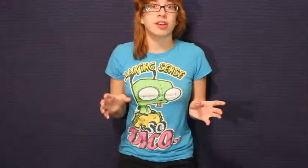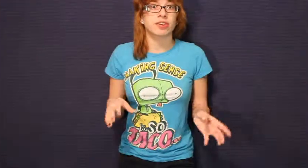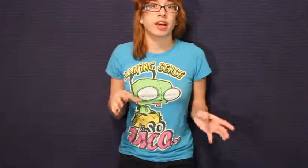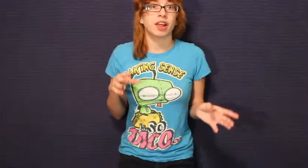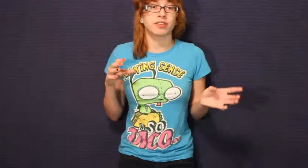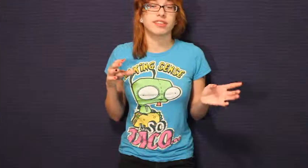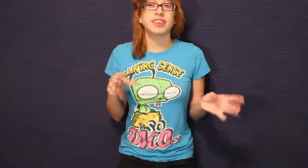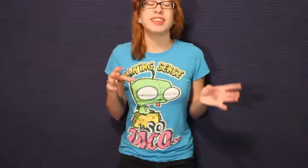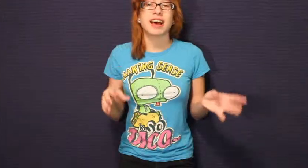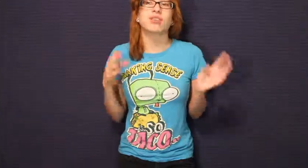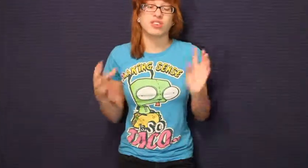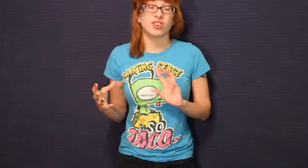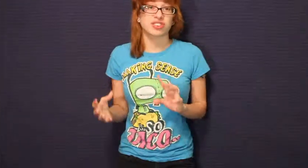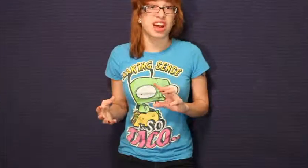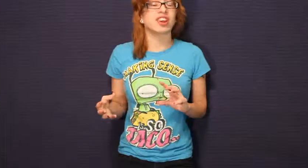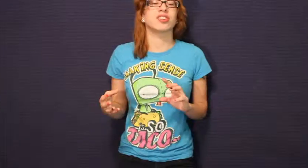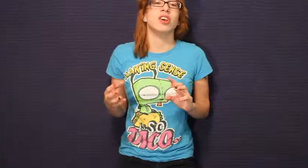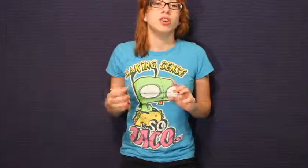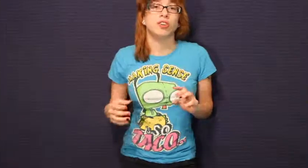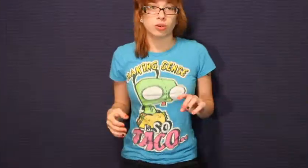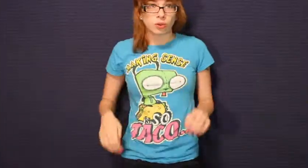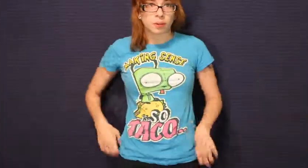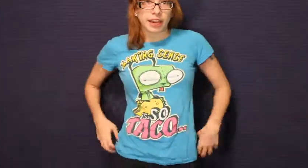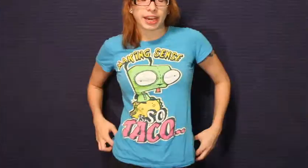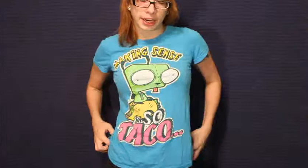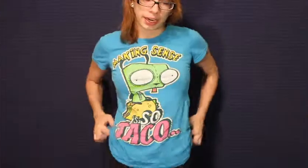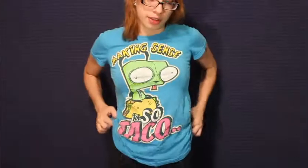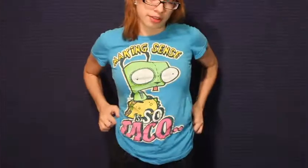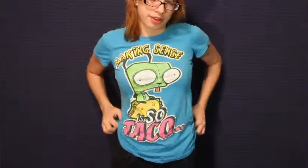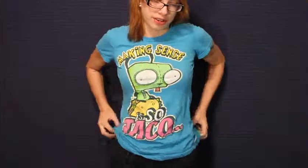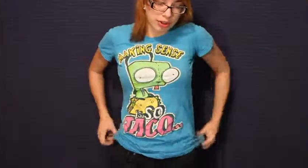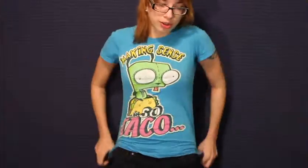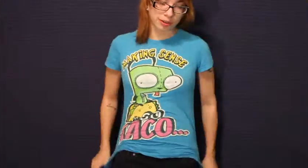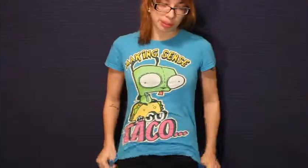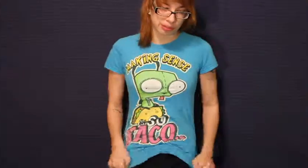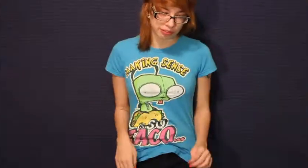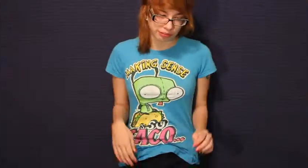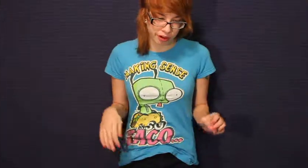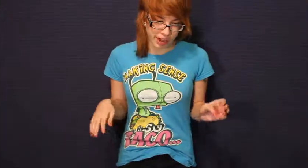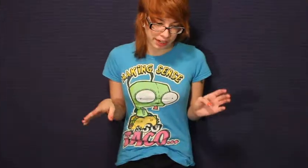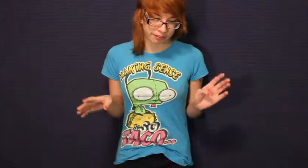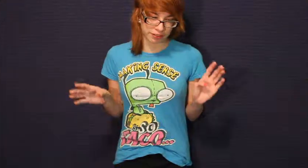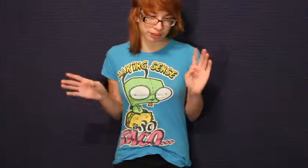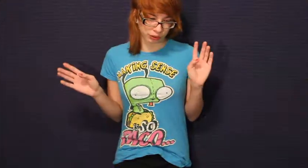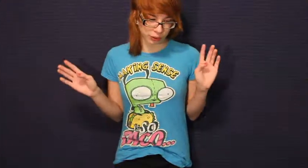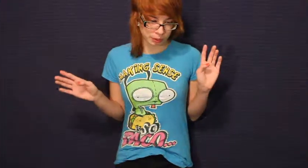,200 to pay this Animal Liberation Front activist group